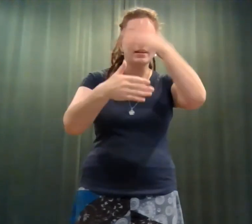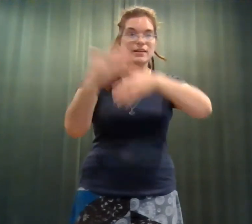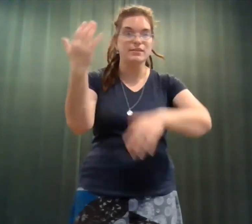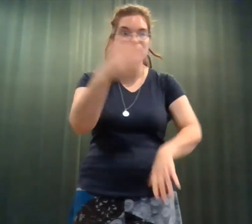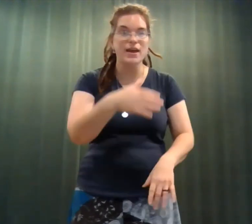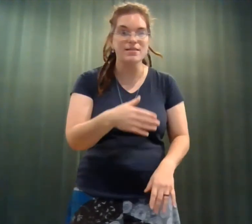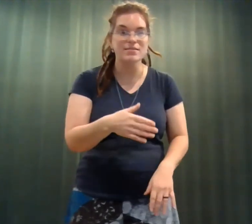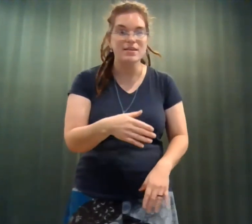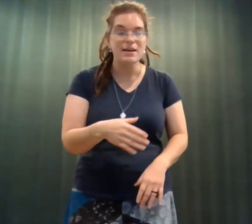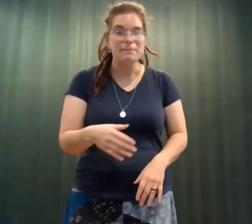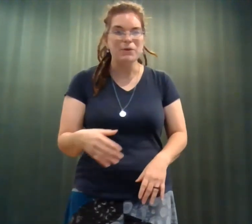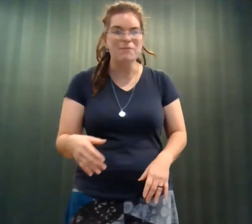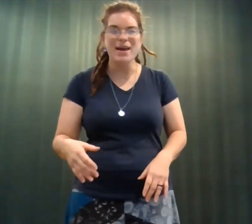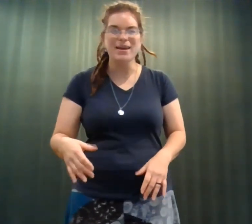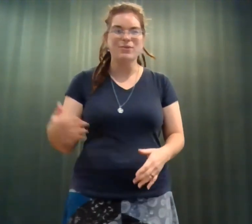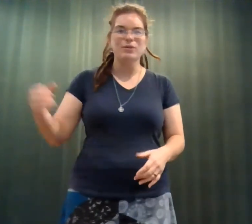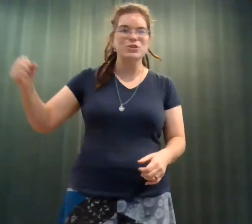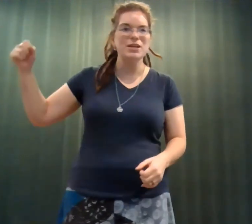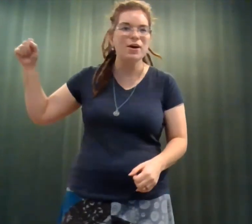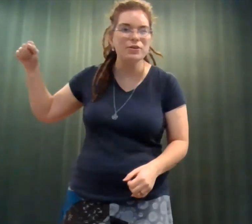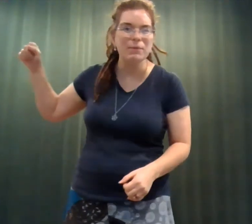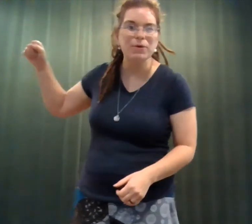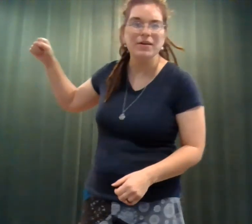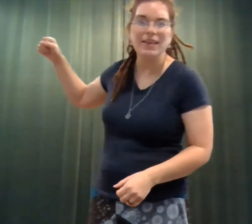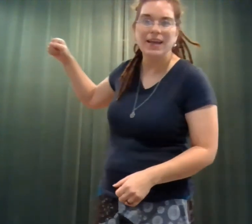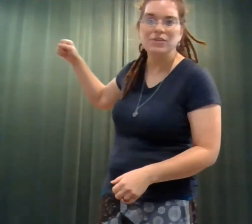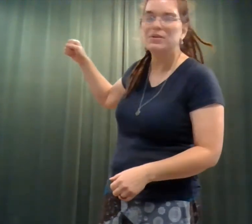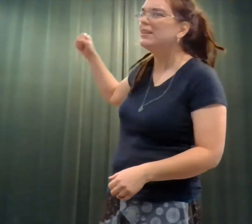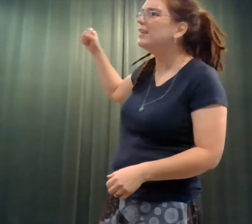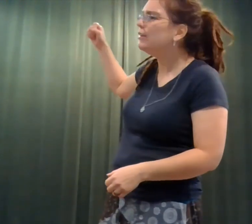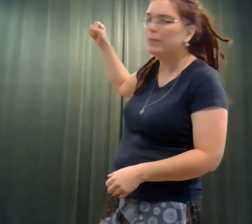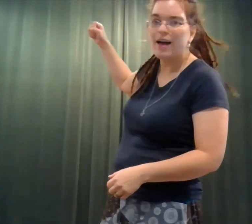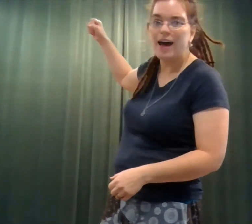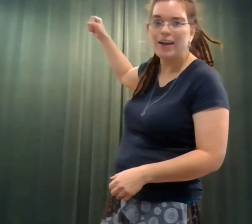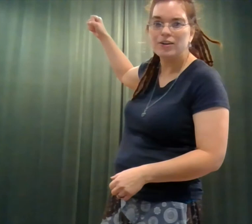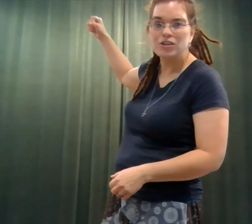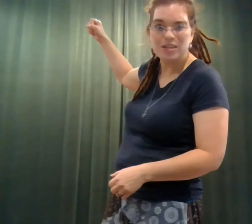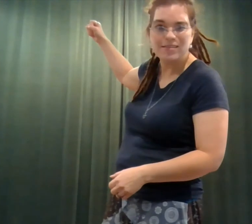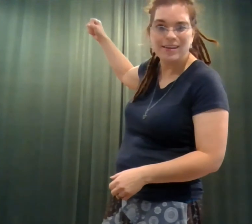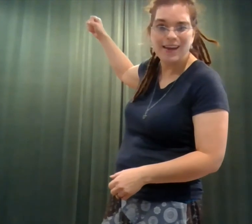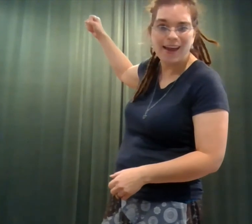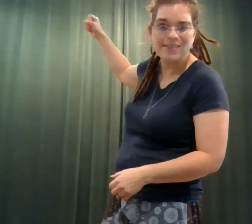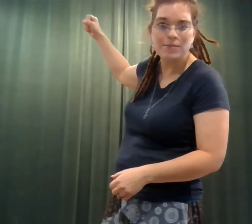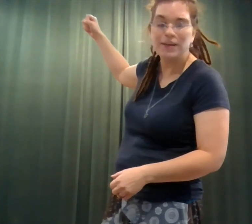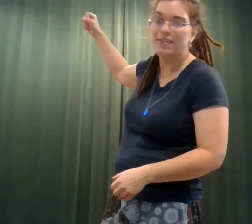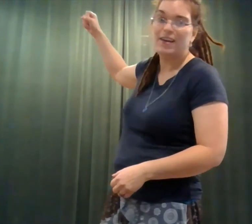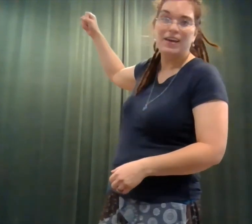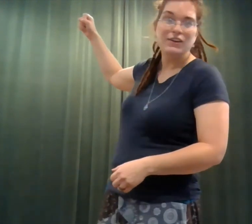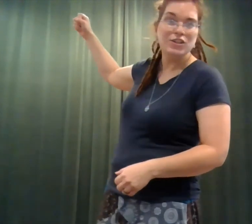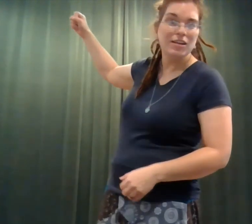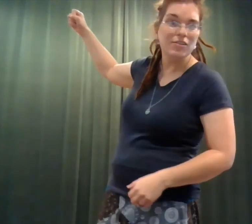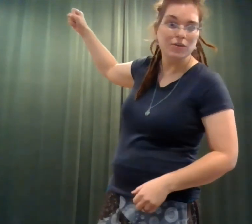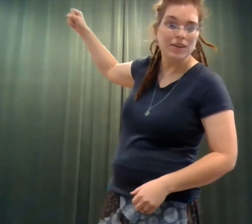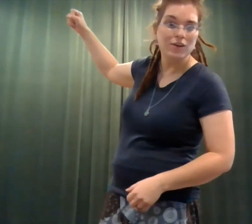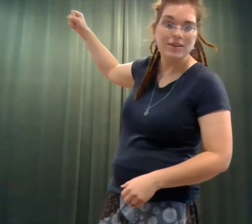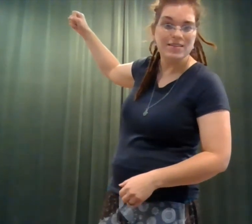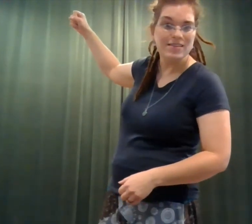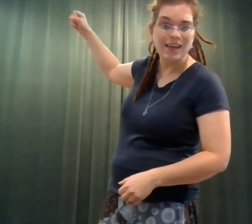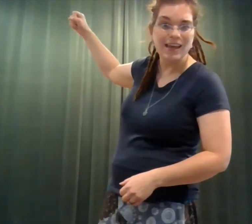getting in his face. And Maggie, well, she held up her lantern a little bit higher, just in case, because she certainly couldn't see